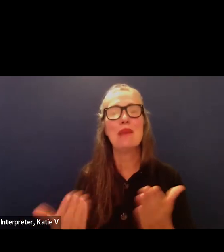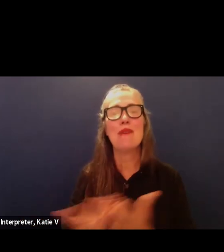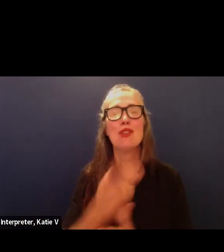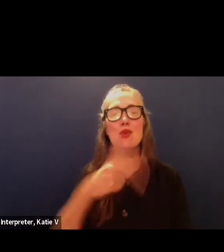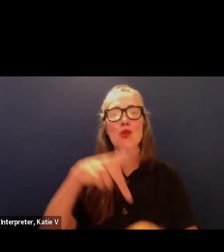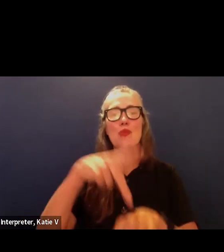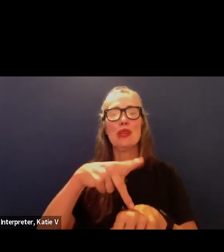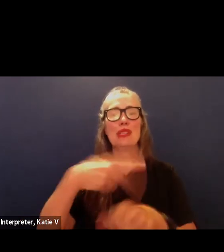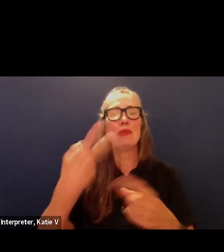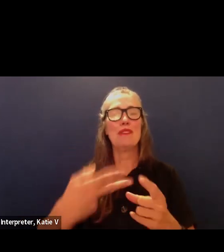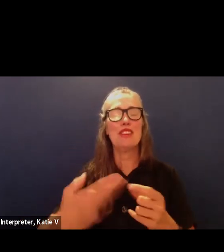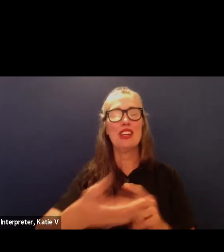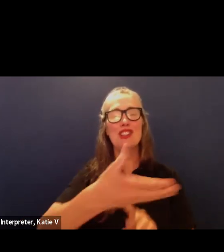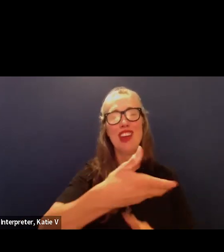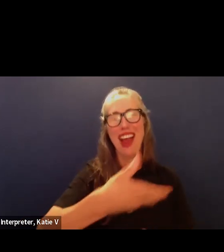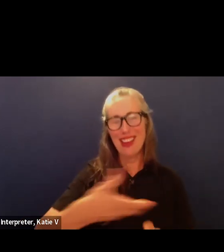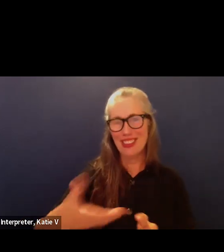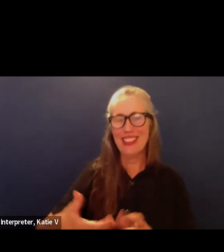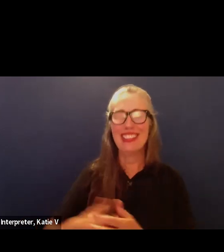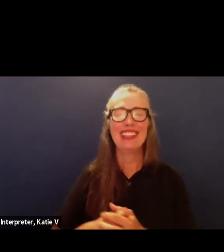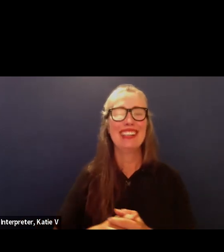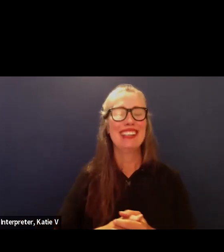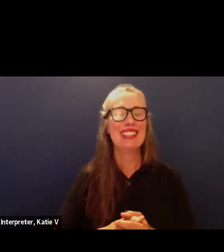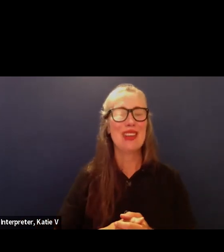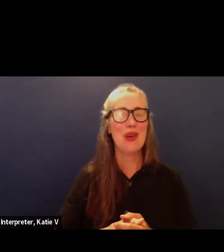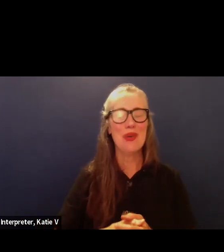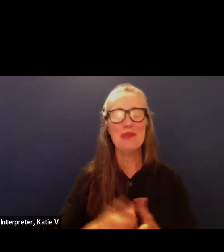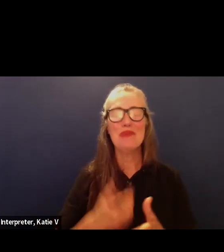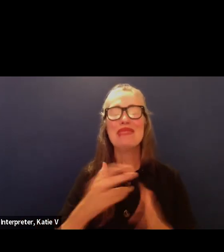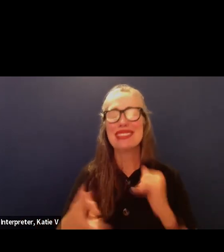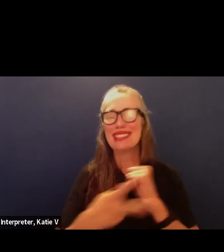selected. So please save the date. We'll be sending that out soon.